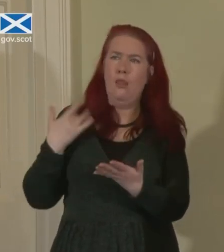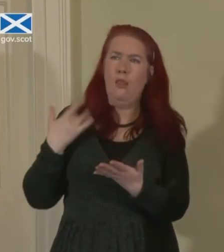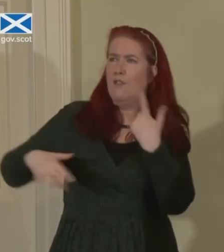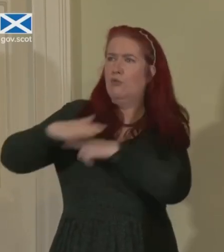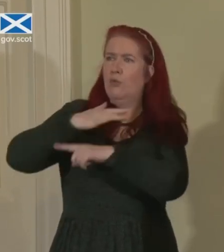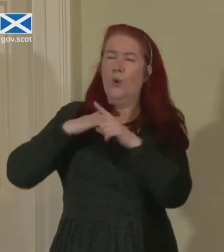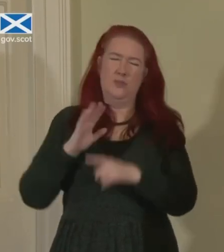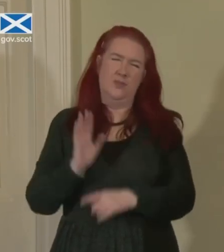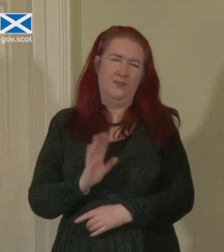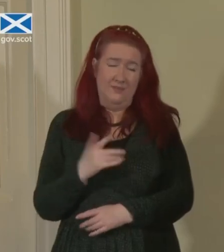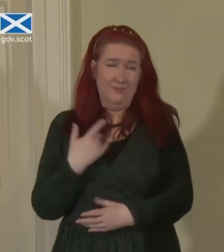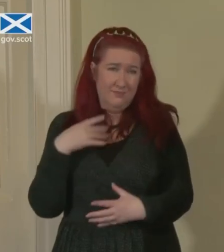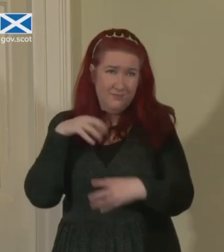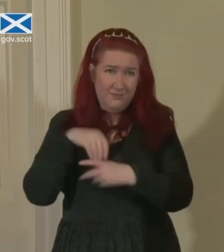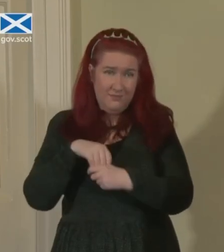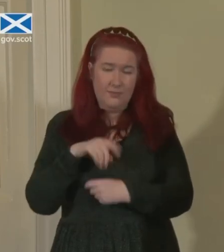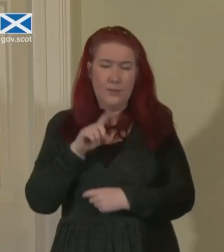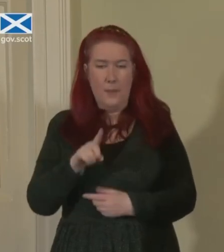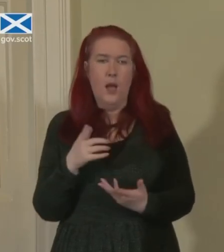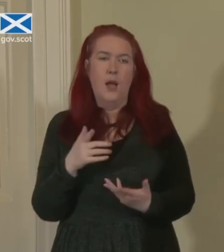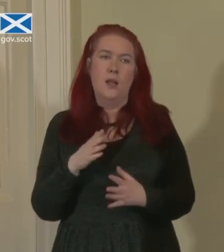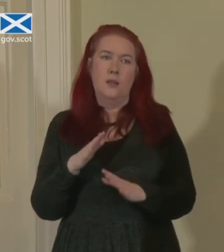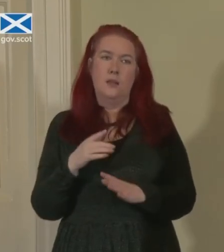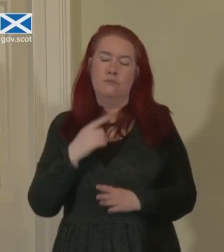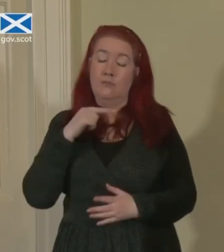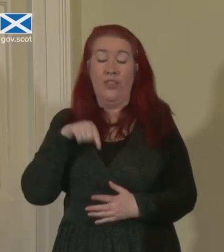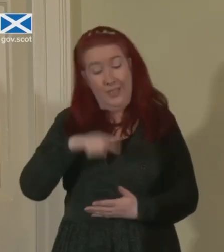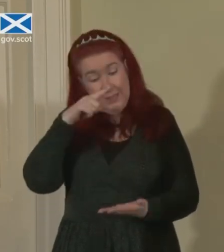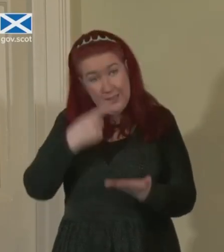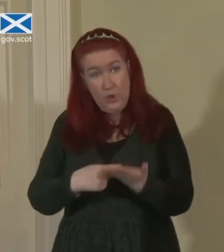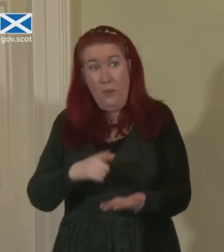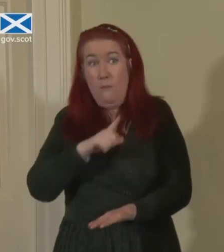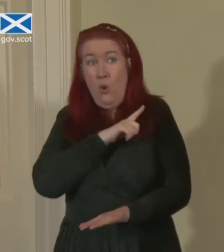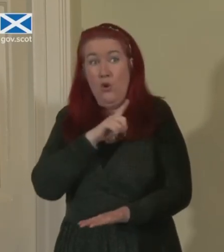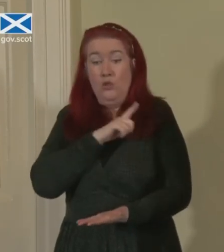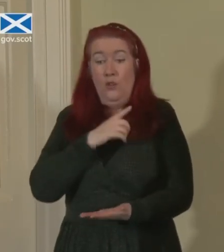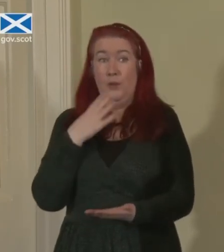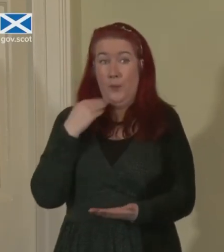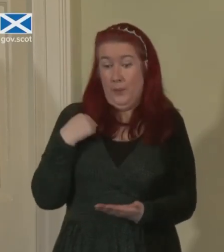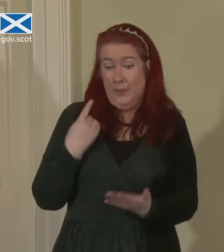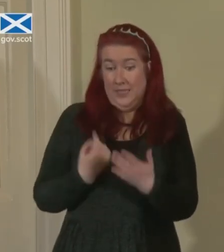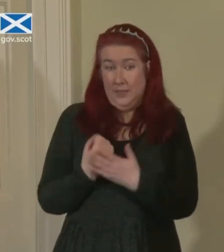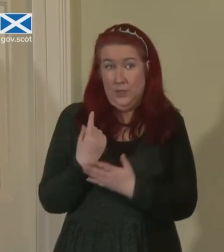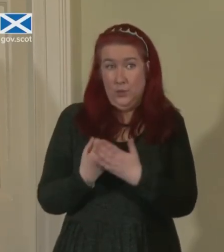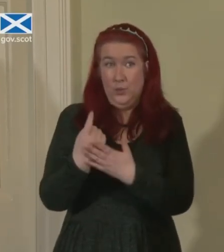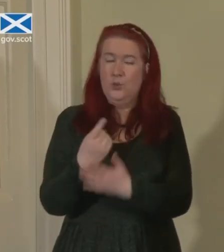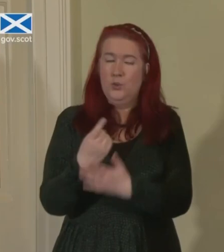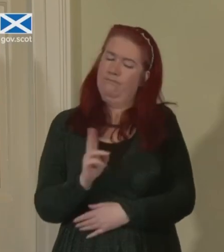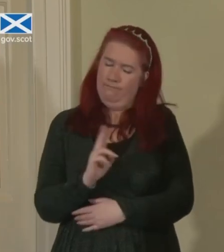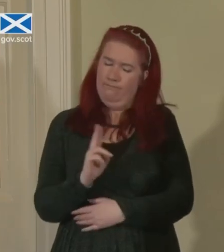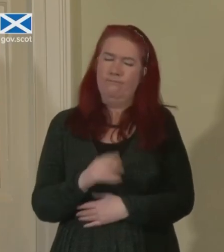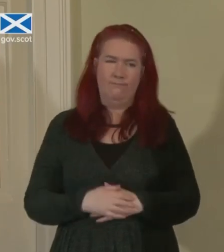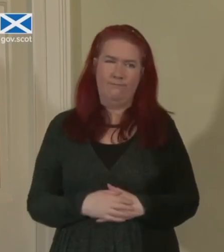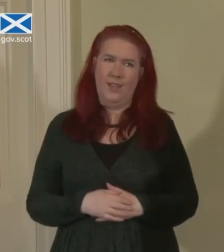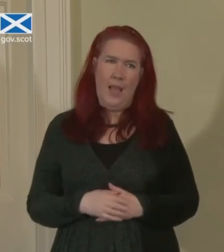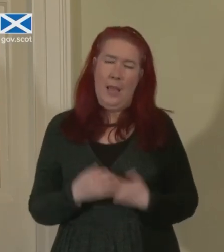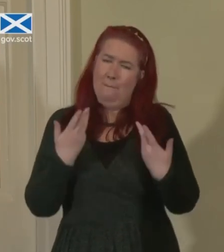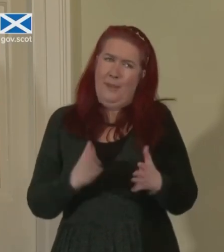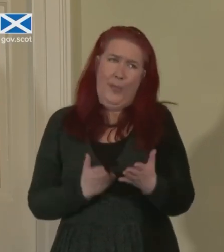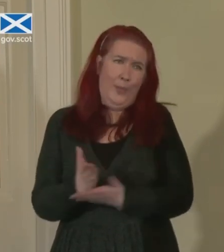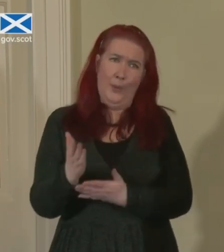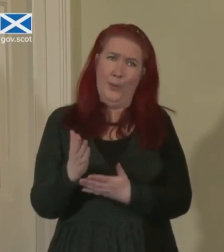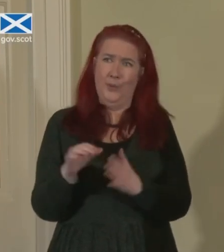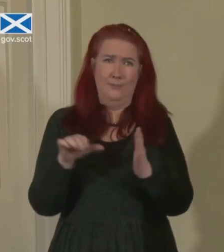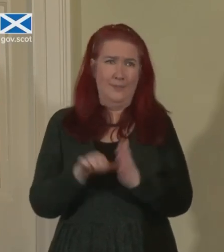around me. But it's not the case that this decision is because of short term issues. I've faced more short term issues